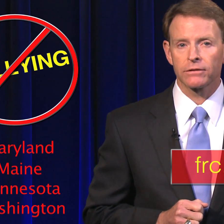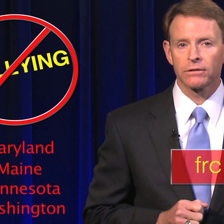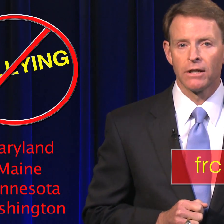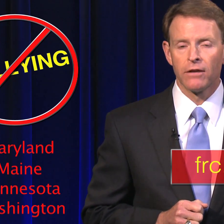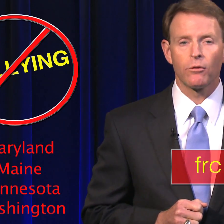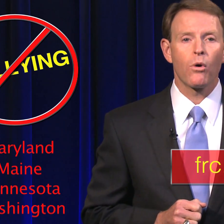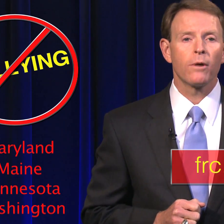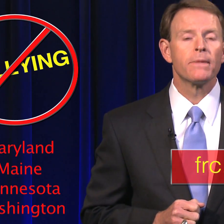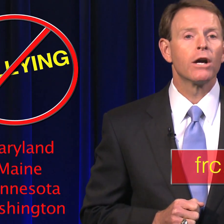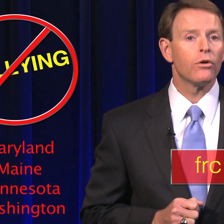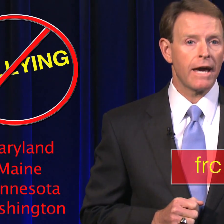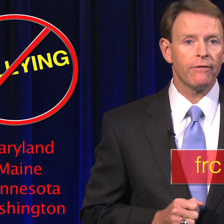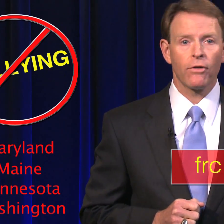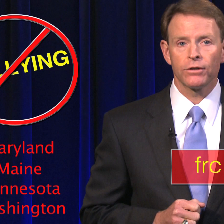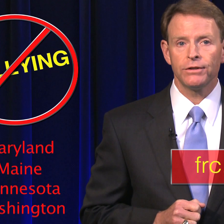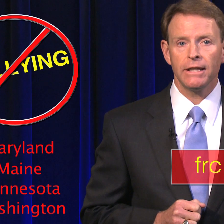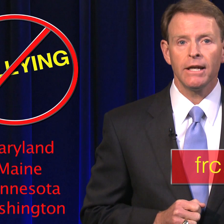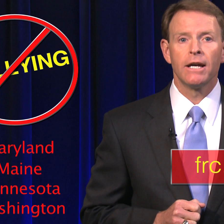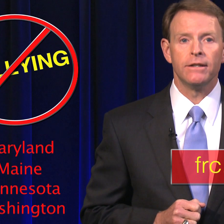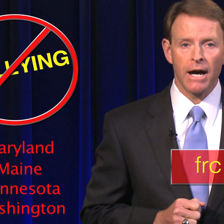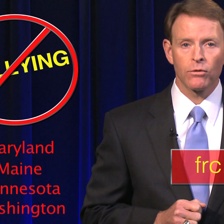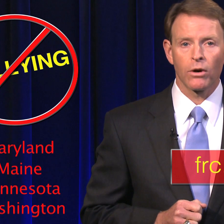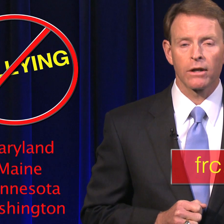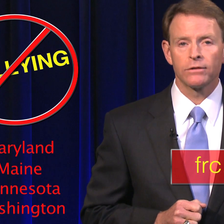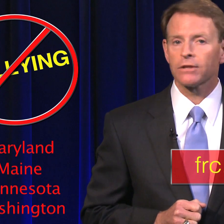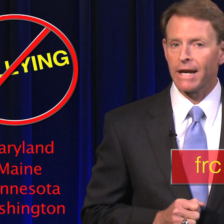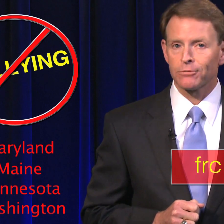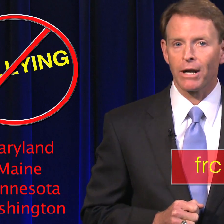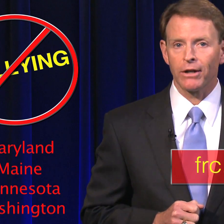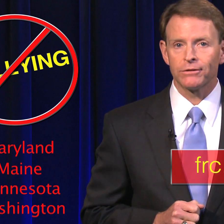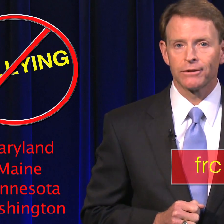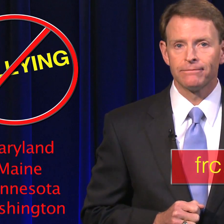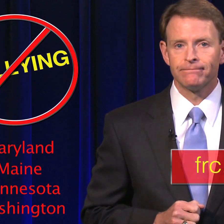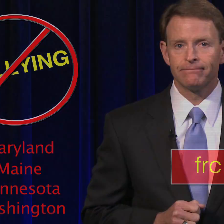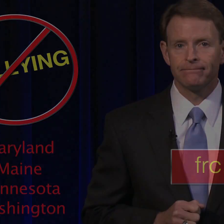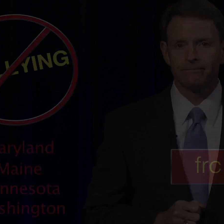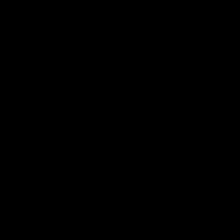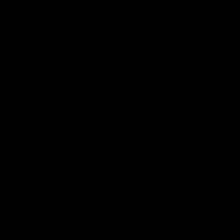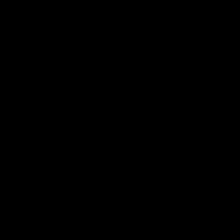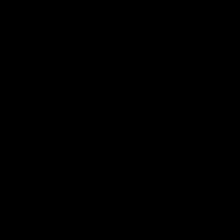ballot box. For more, go to FRC.org slash marriage.